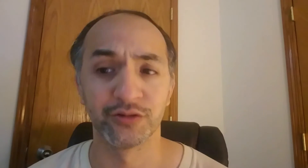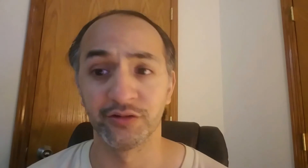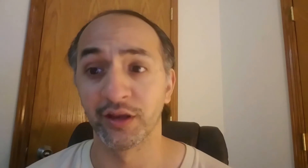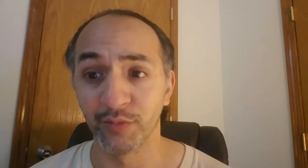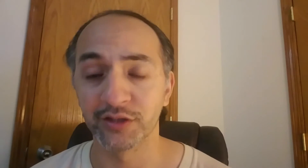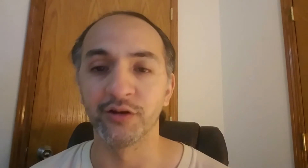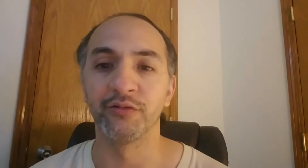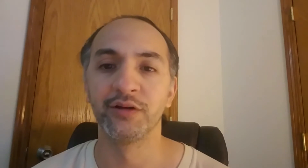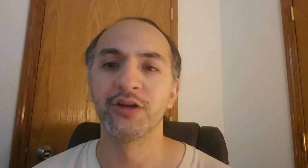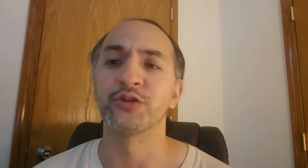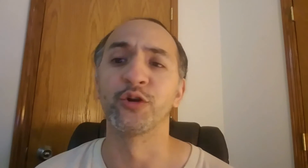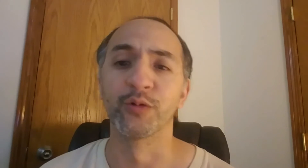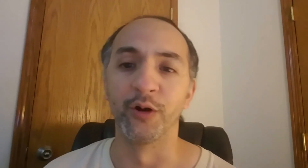like myself. So here we go.